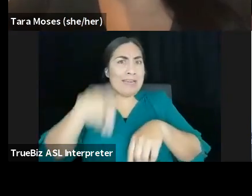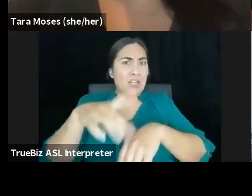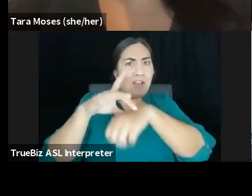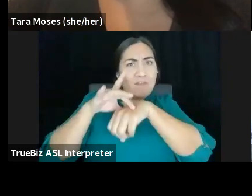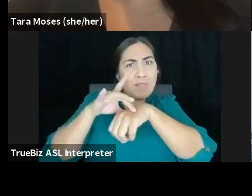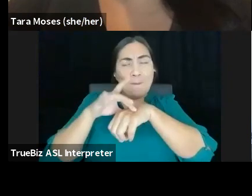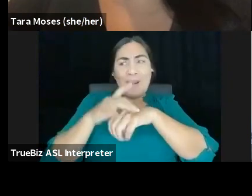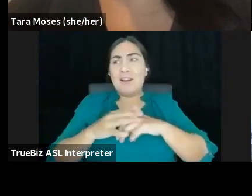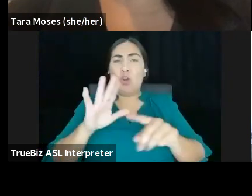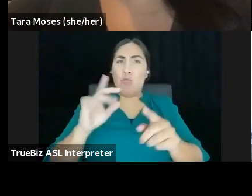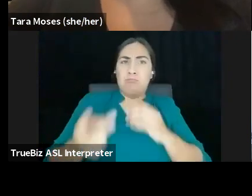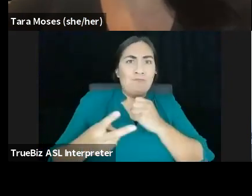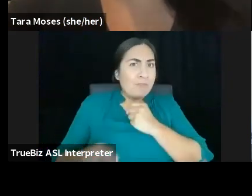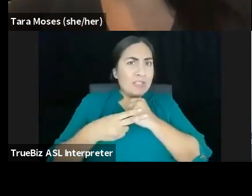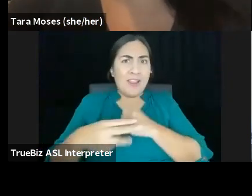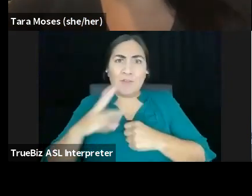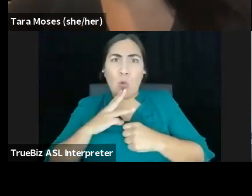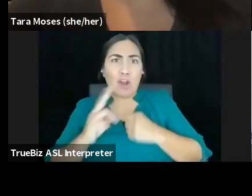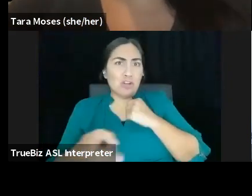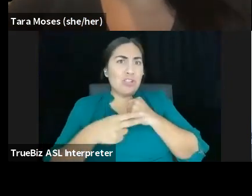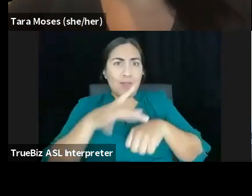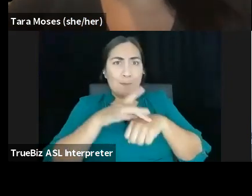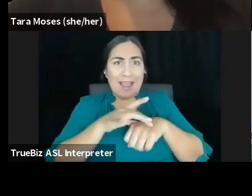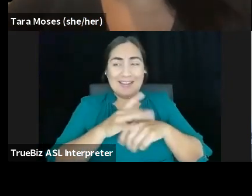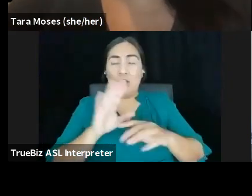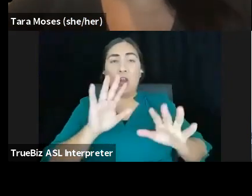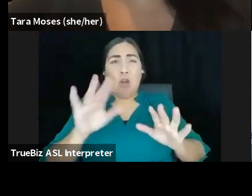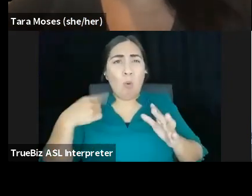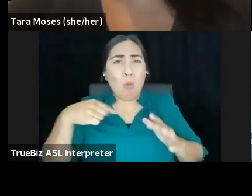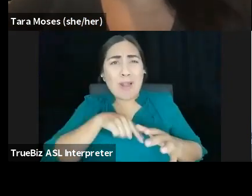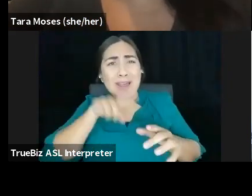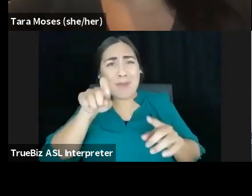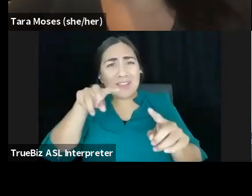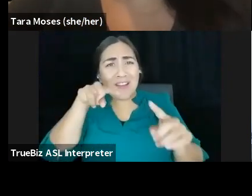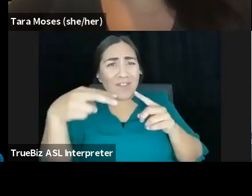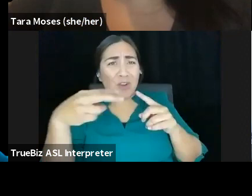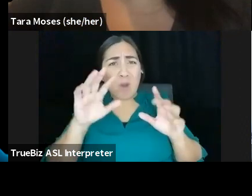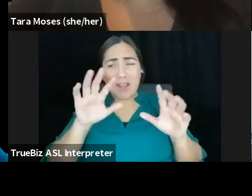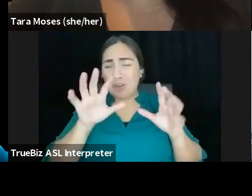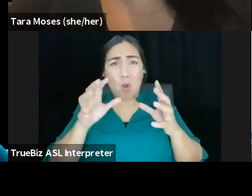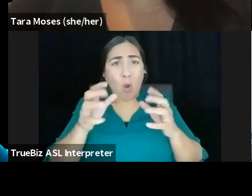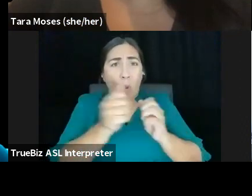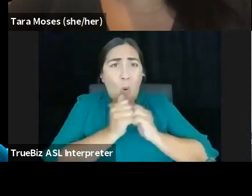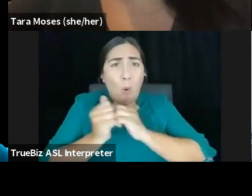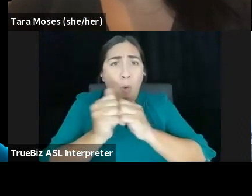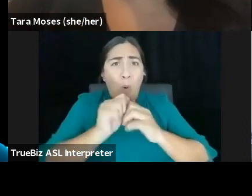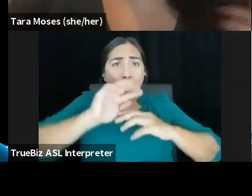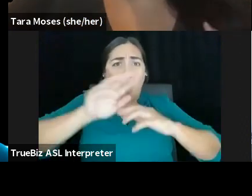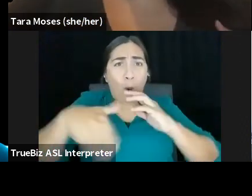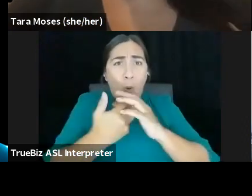the planet. And it's like, no, we need, um, we need to take a holistic view. Um, and I, you know, I find that so often with the,